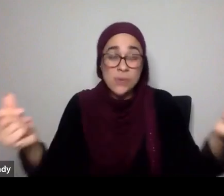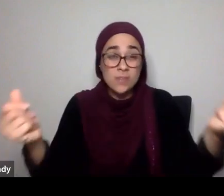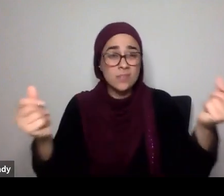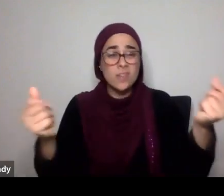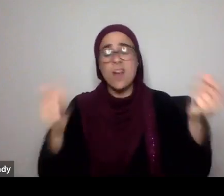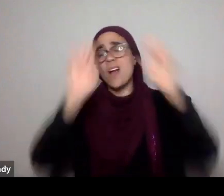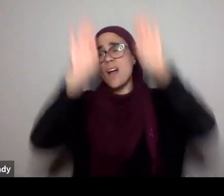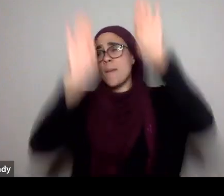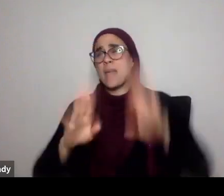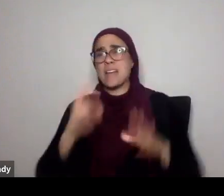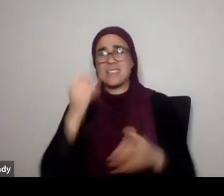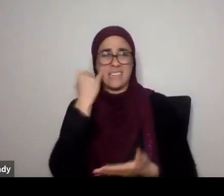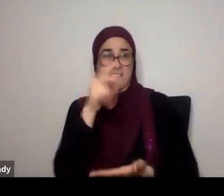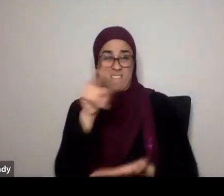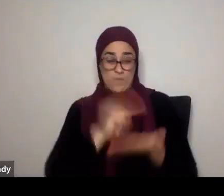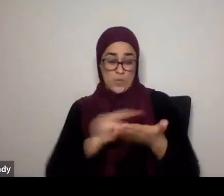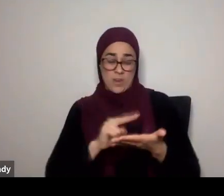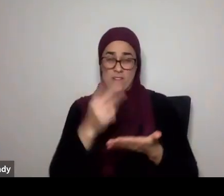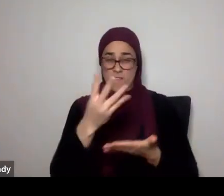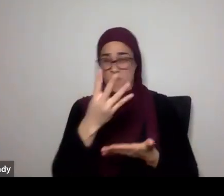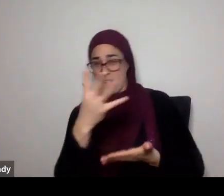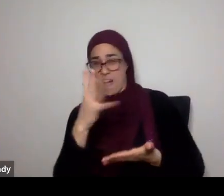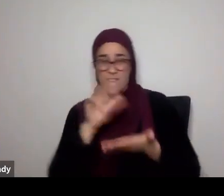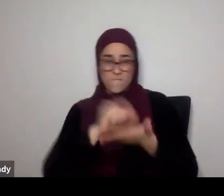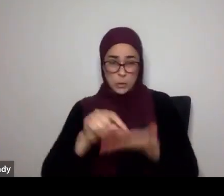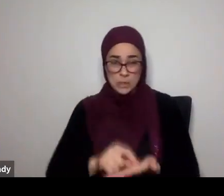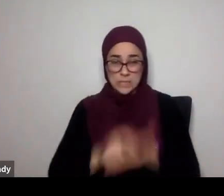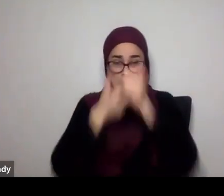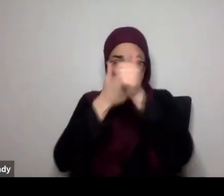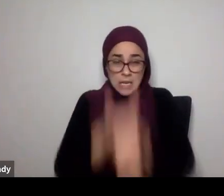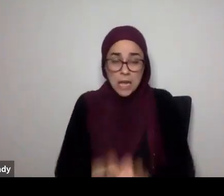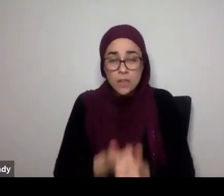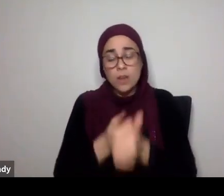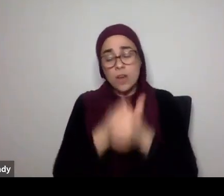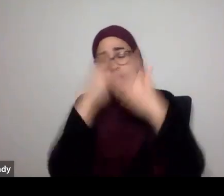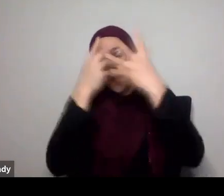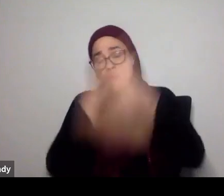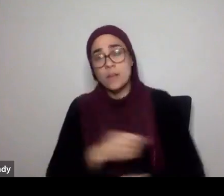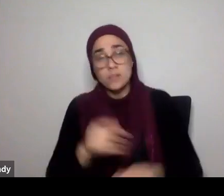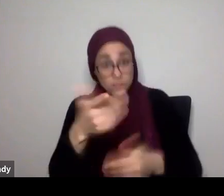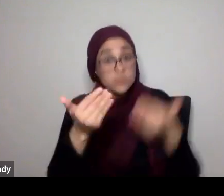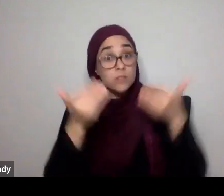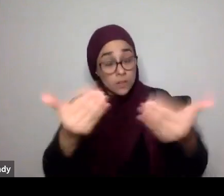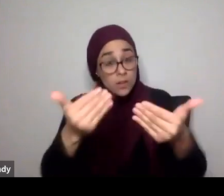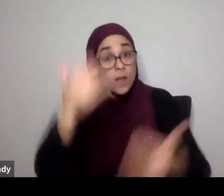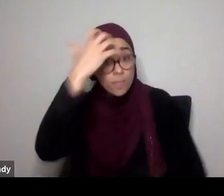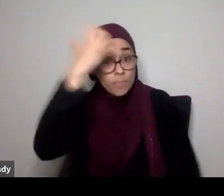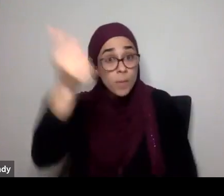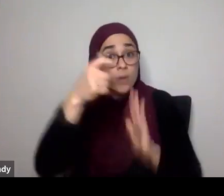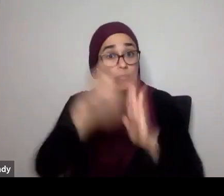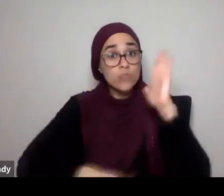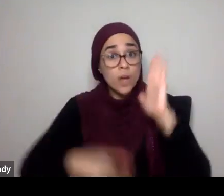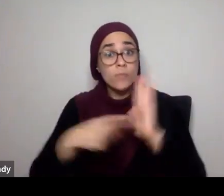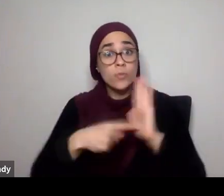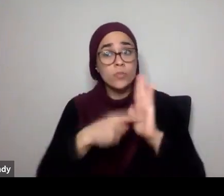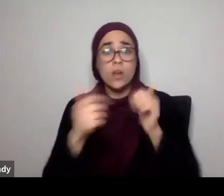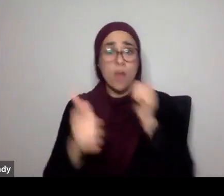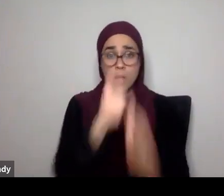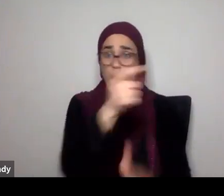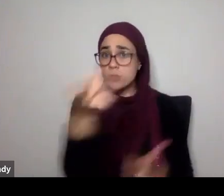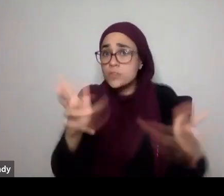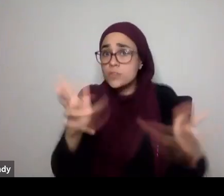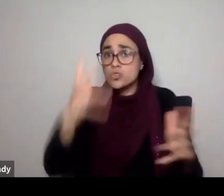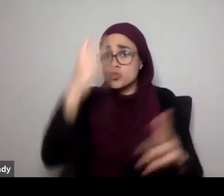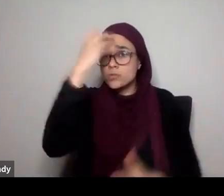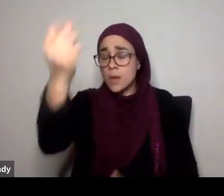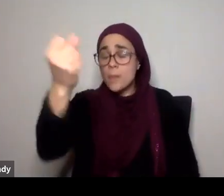ayat in a row, and reflect on why they're there after each other, memorize the surah, most of us have it memorized, send in of Allah, and recite it over